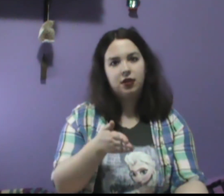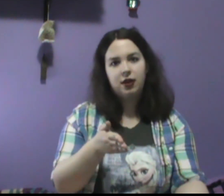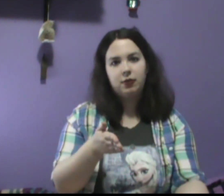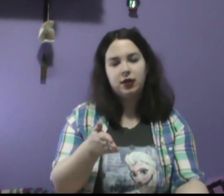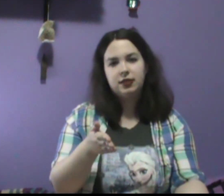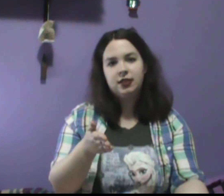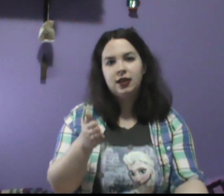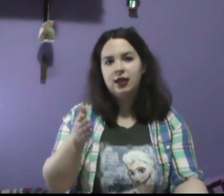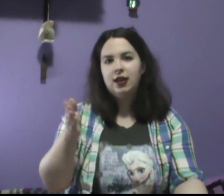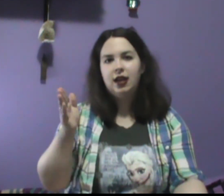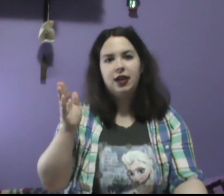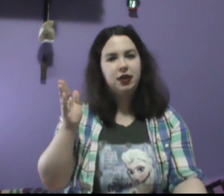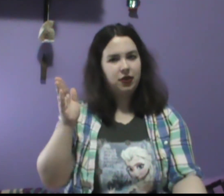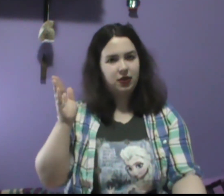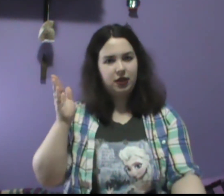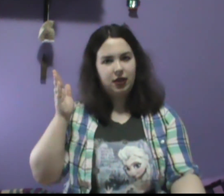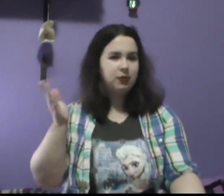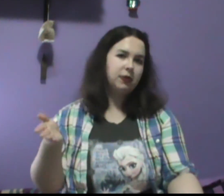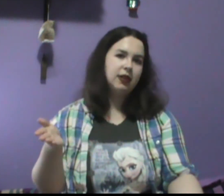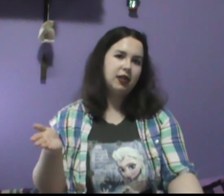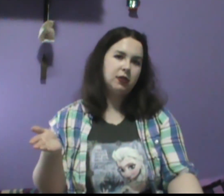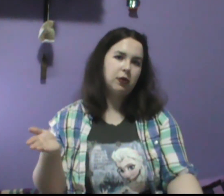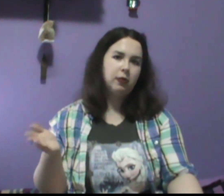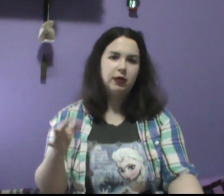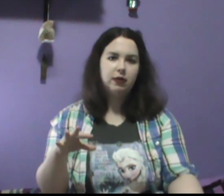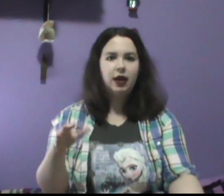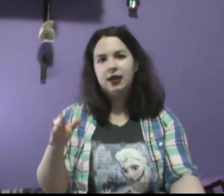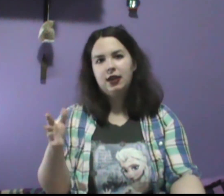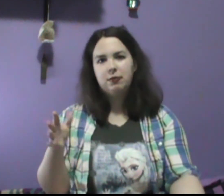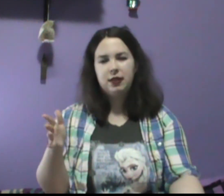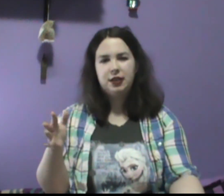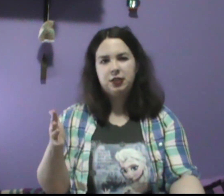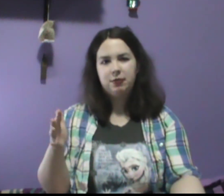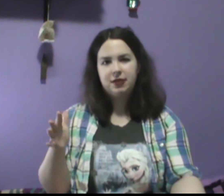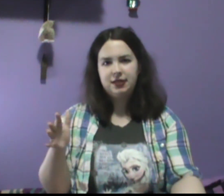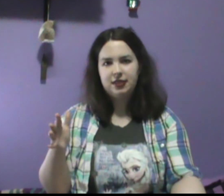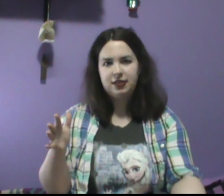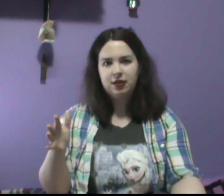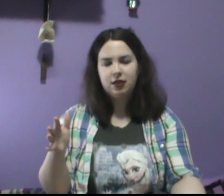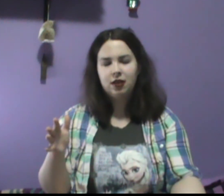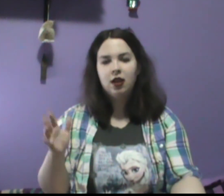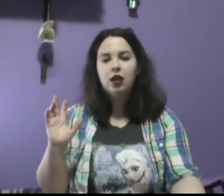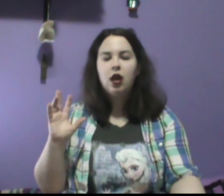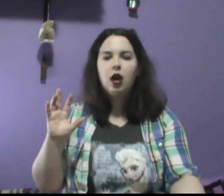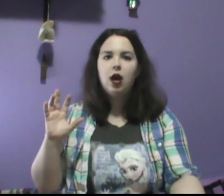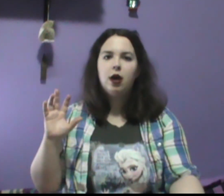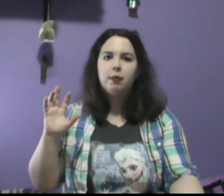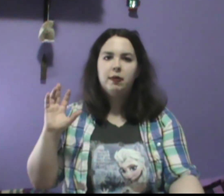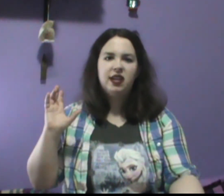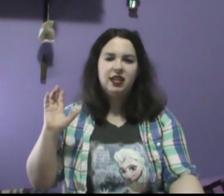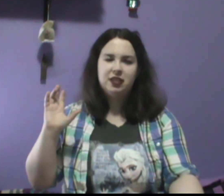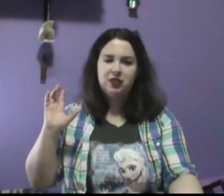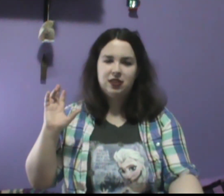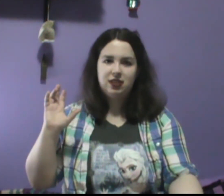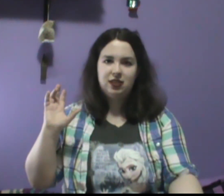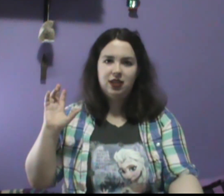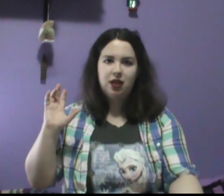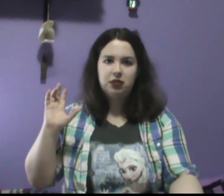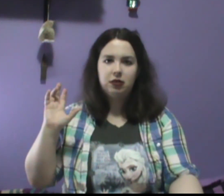clockworks. And it's really not shown whether or not he had a relationship with his sister. Uh, but he's just the sort